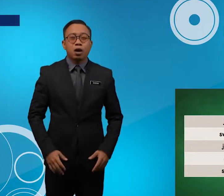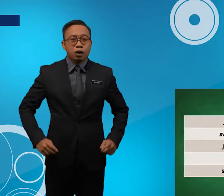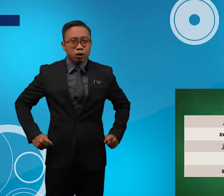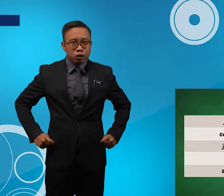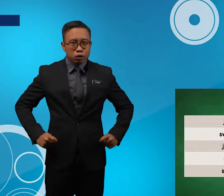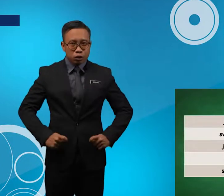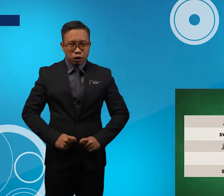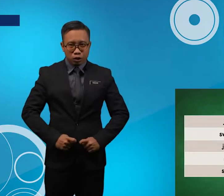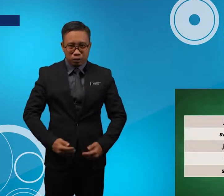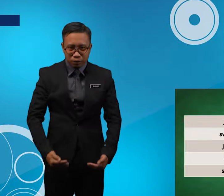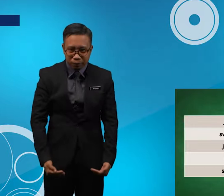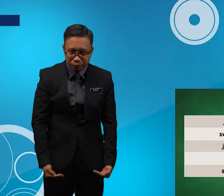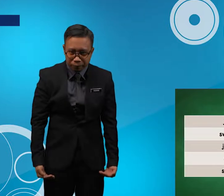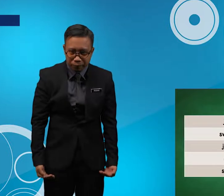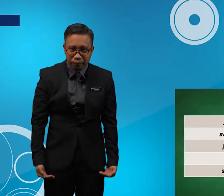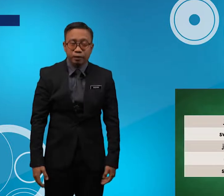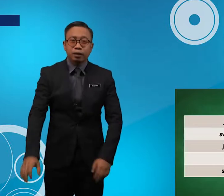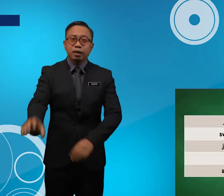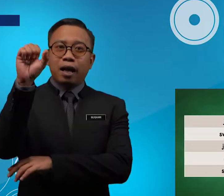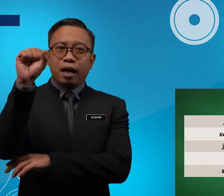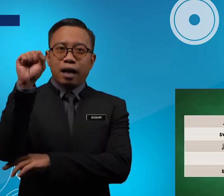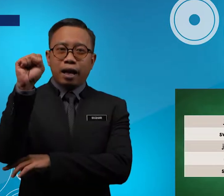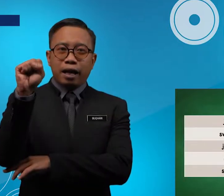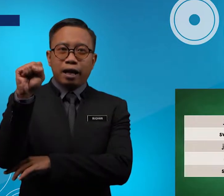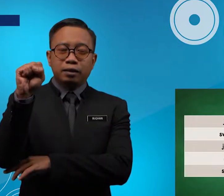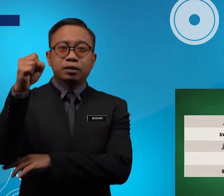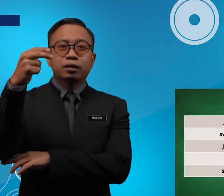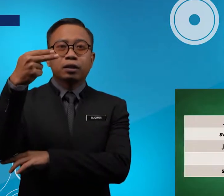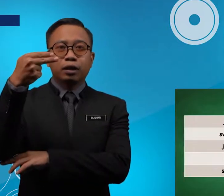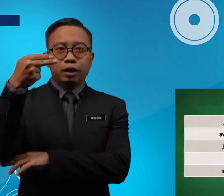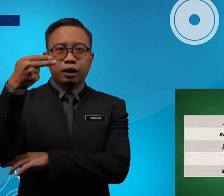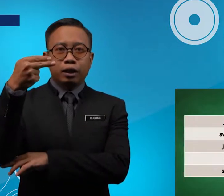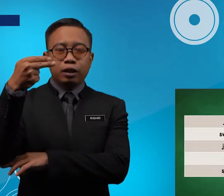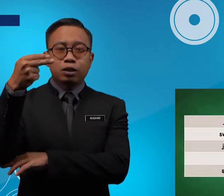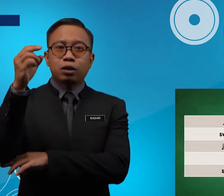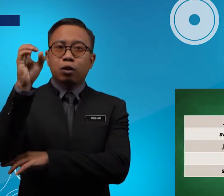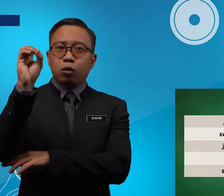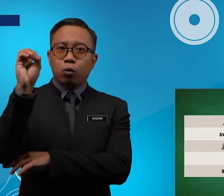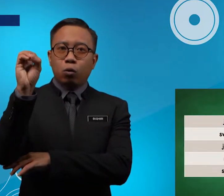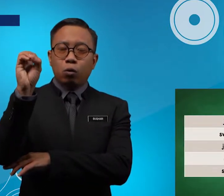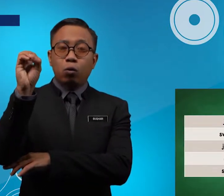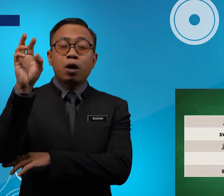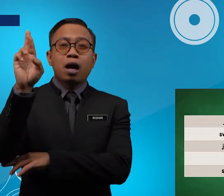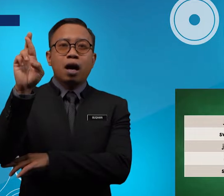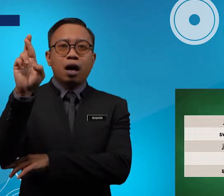Shirt S H H O R